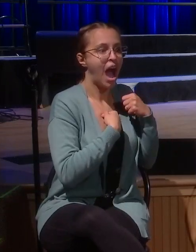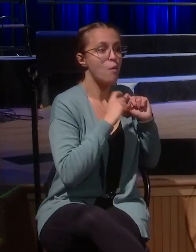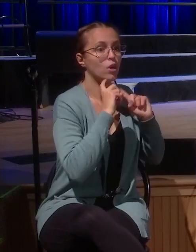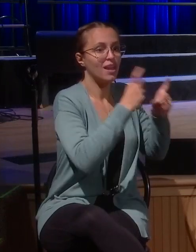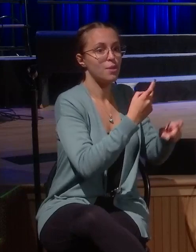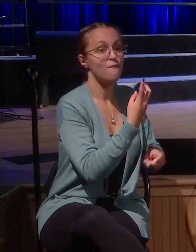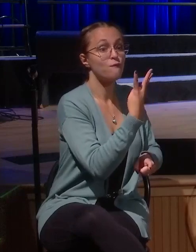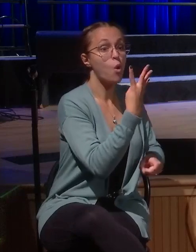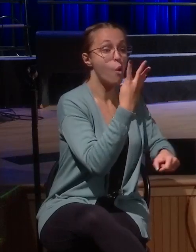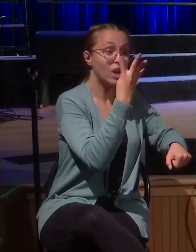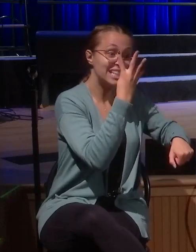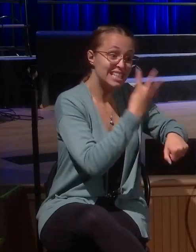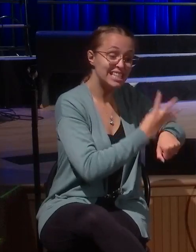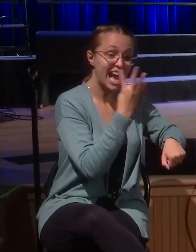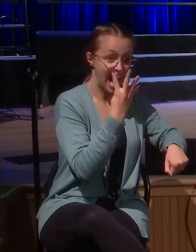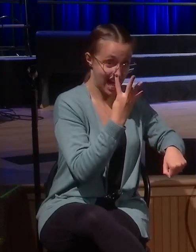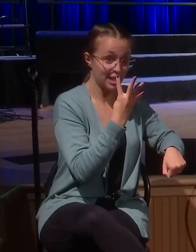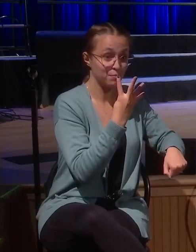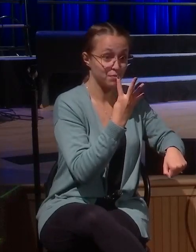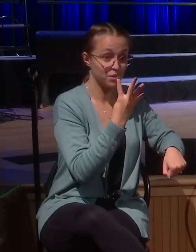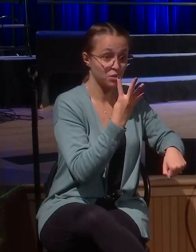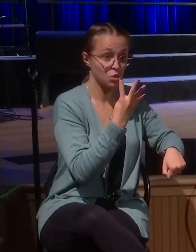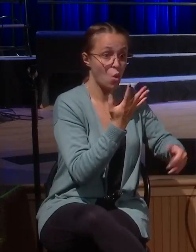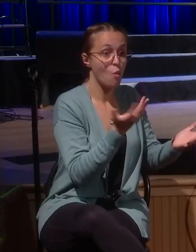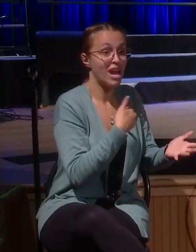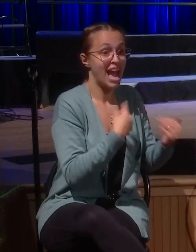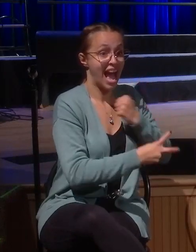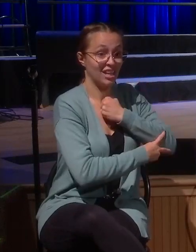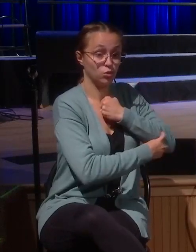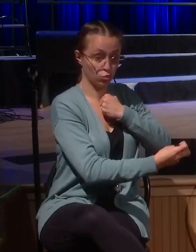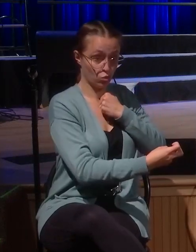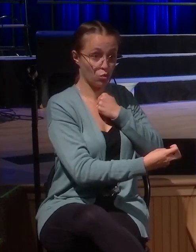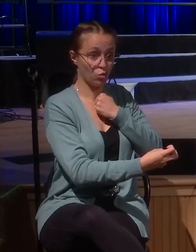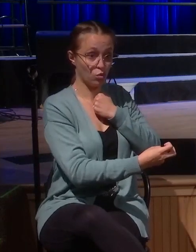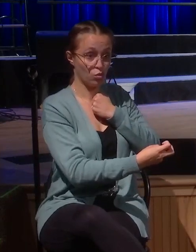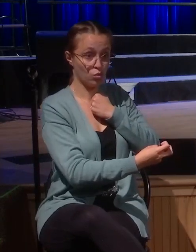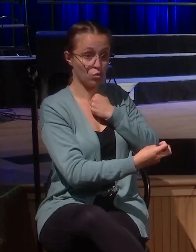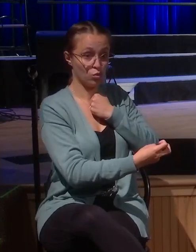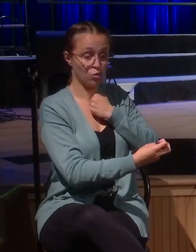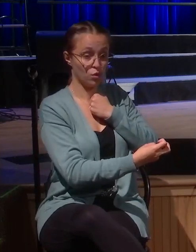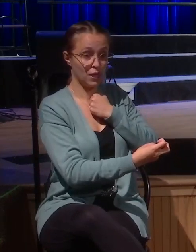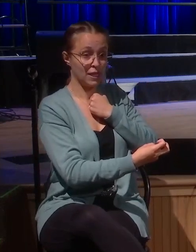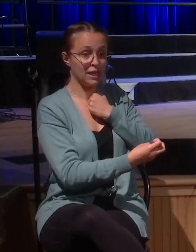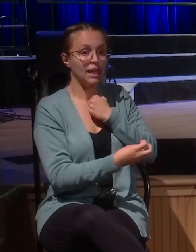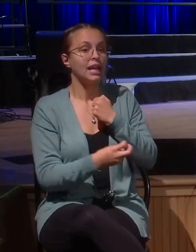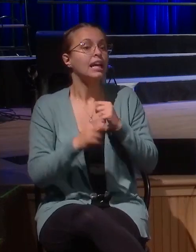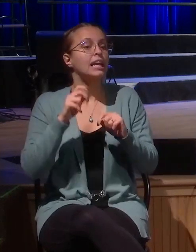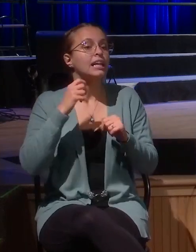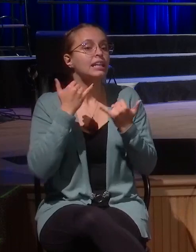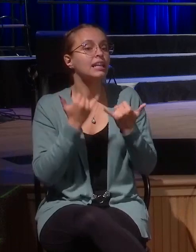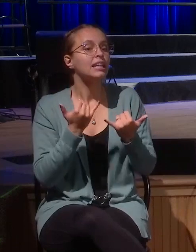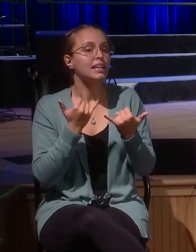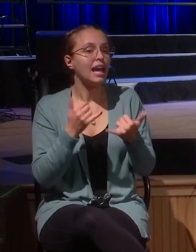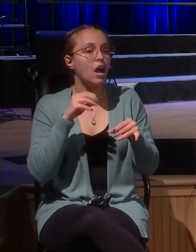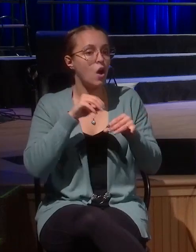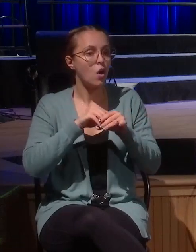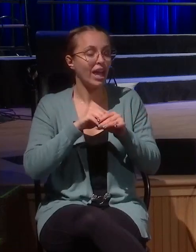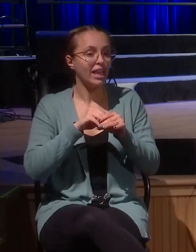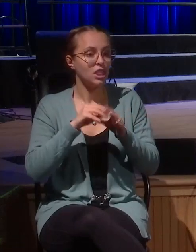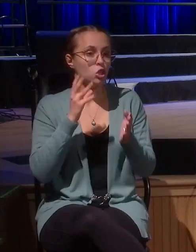been about two times he should have paid back what it should have been if he had been found guilty in a court of law. It would have been given two times back. Do you know what kind of crimes